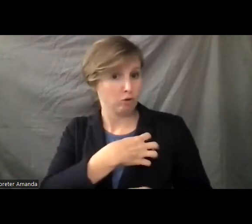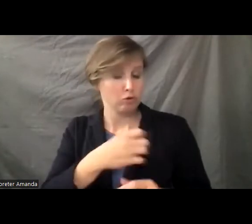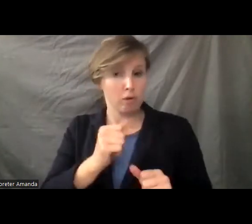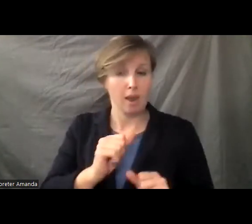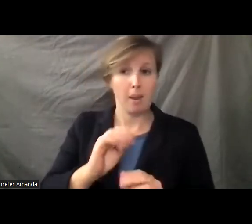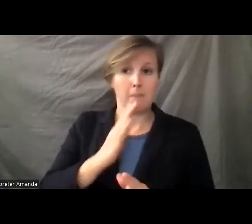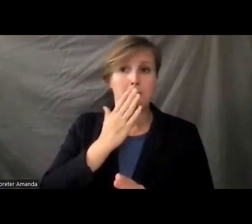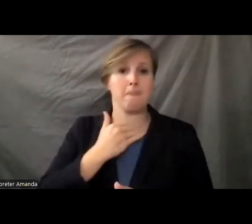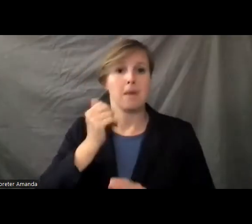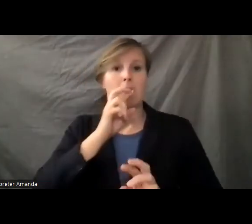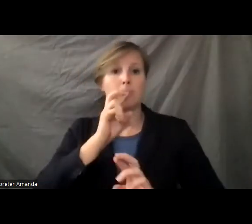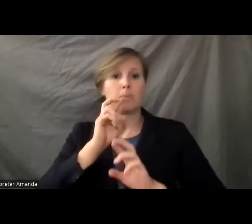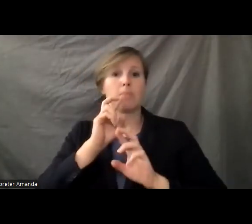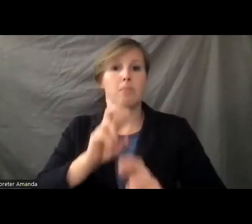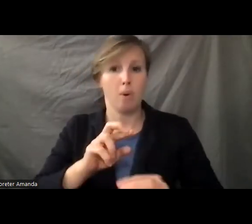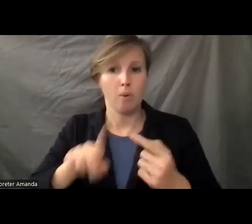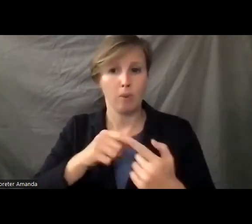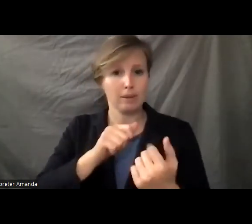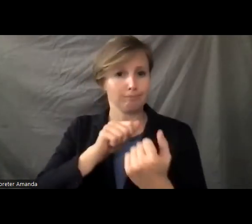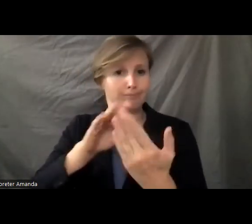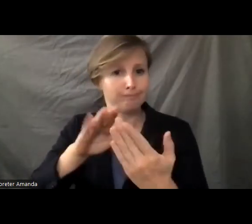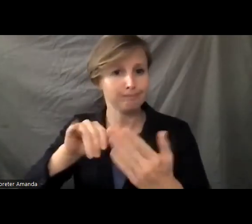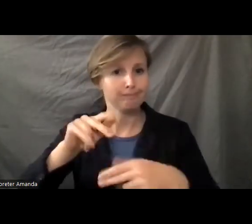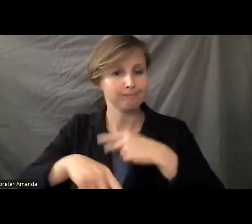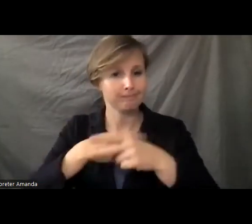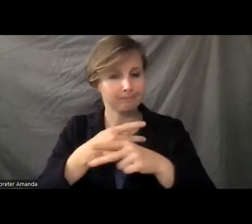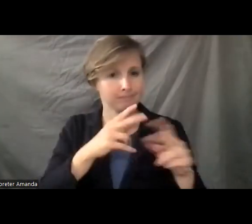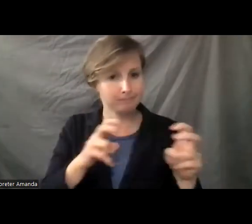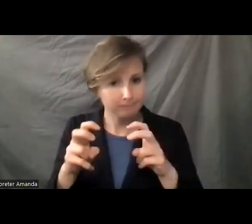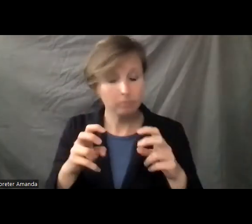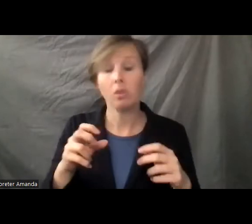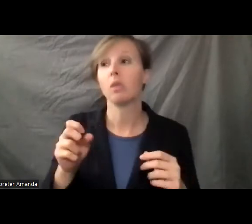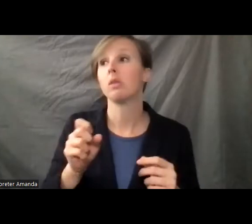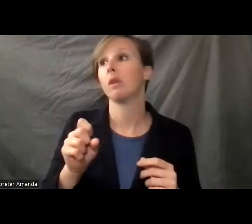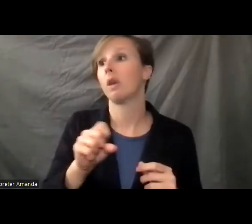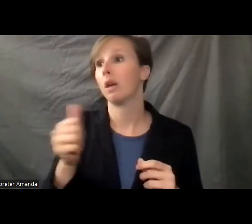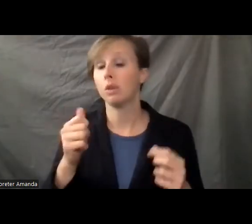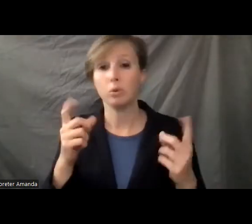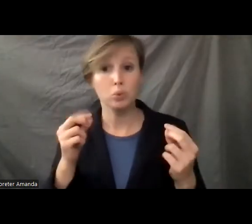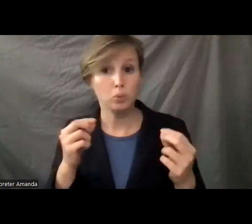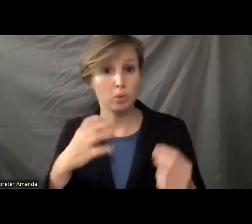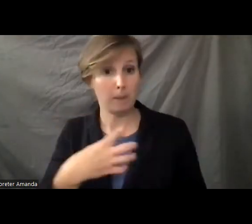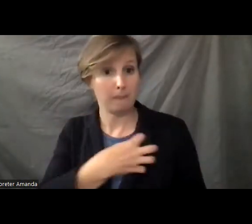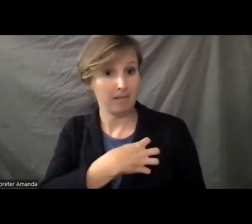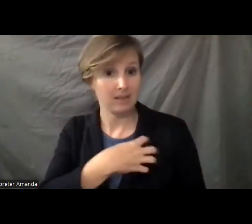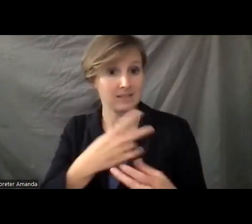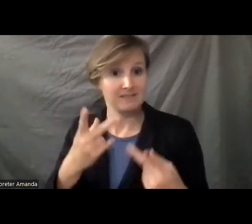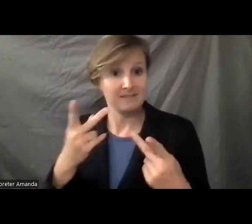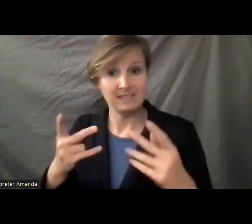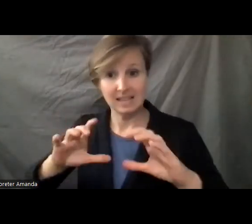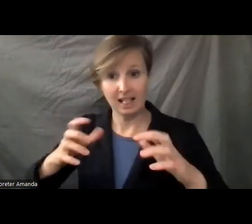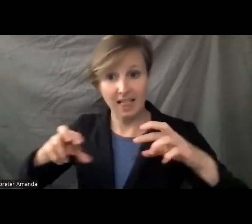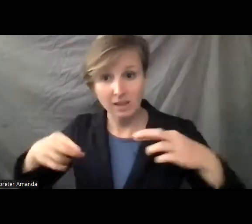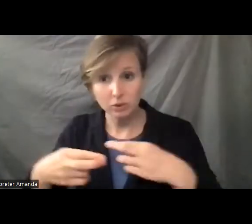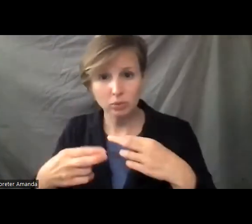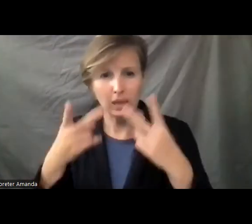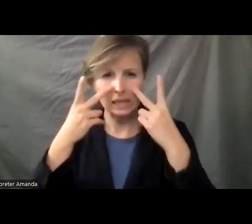interactions. And so the other thing that we can do is to have our police officers visit classrooms so